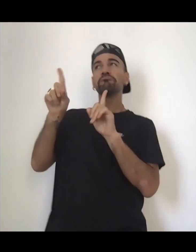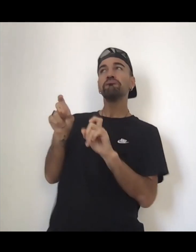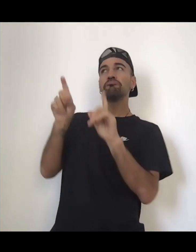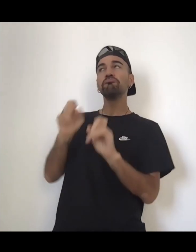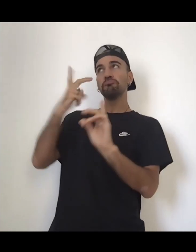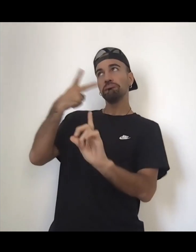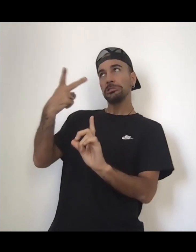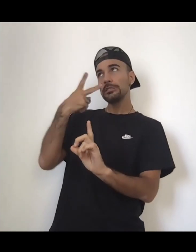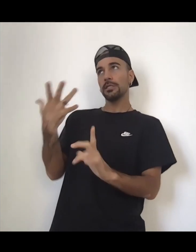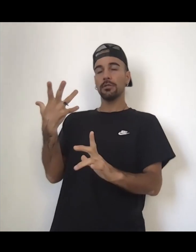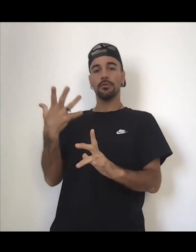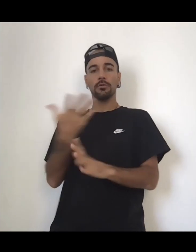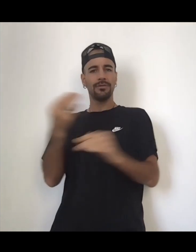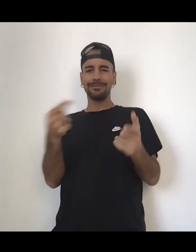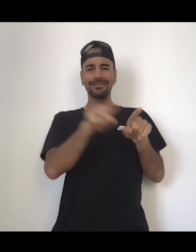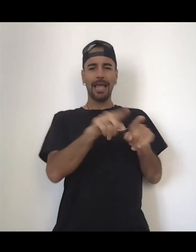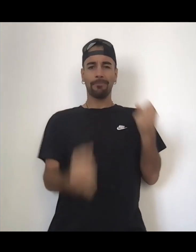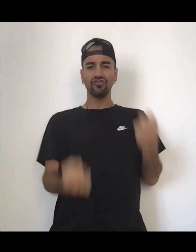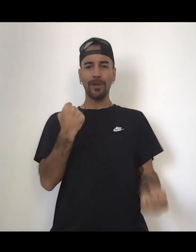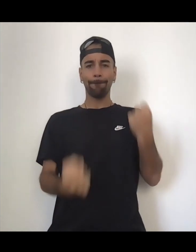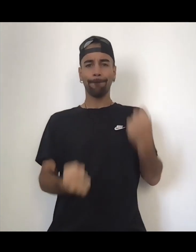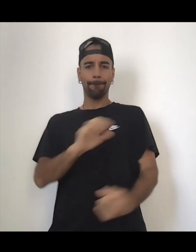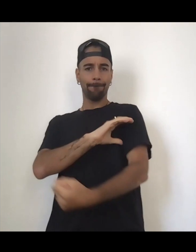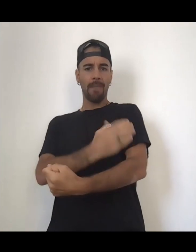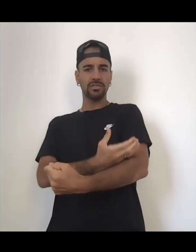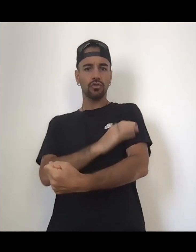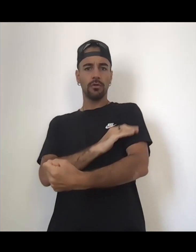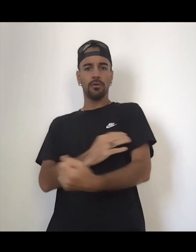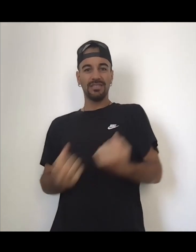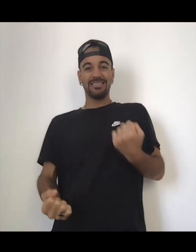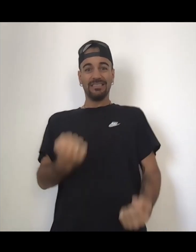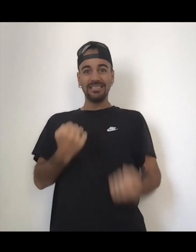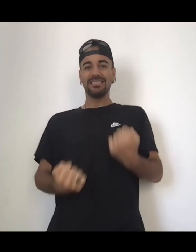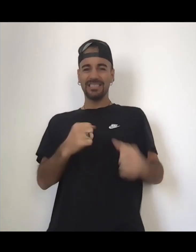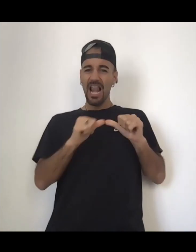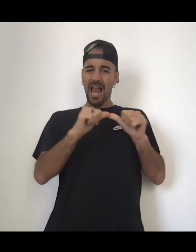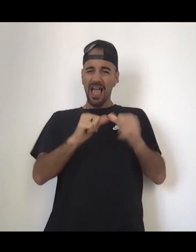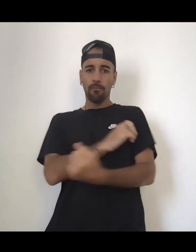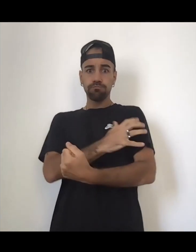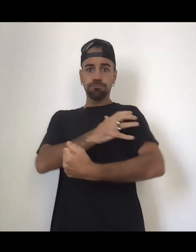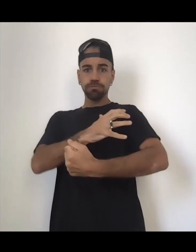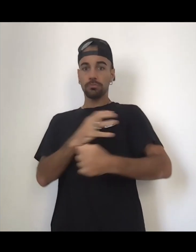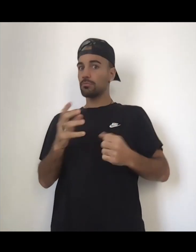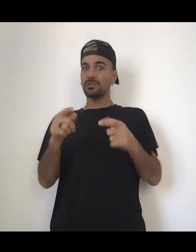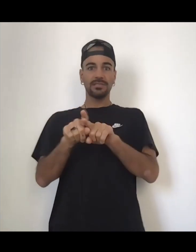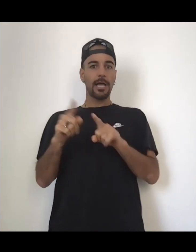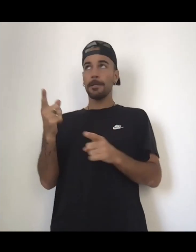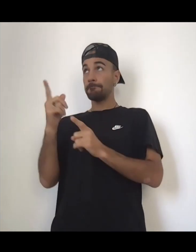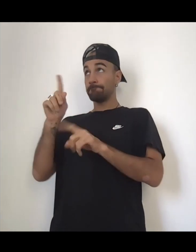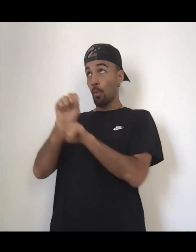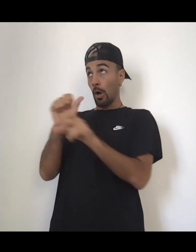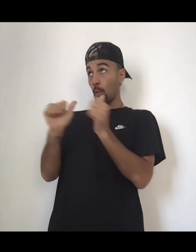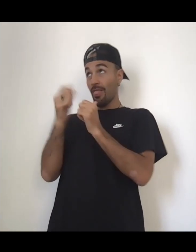And it begins to grow. It's like a muscle. Like, you flex the muscle, you go to the gym, you work your muscles, they get bigger. The trust grows stronger